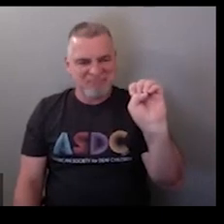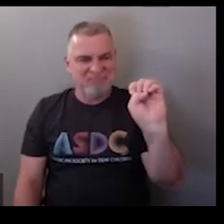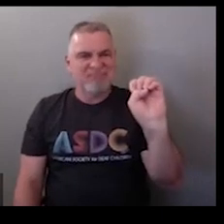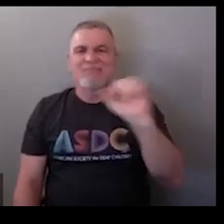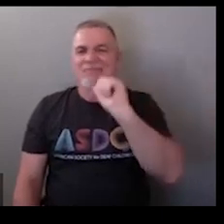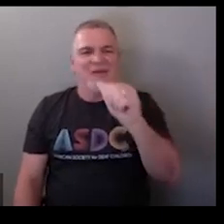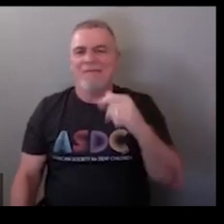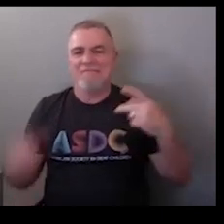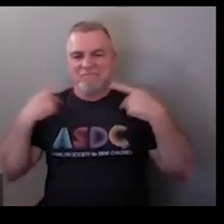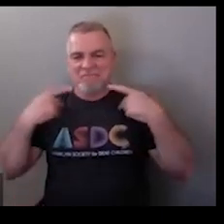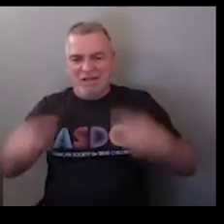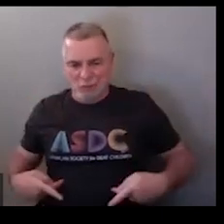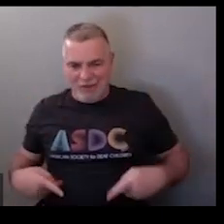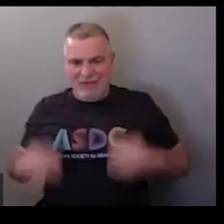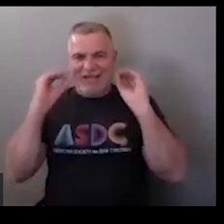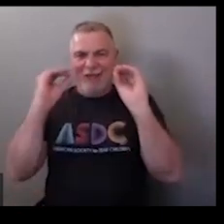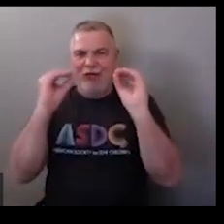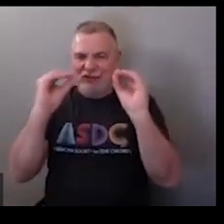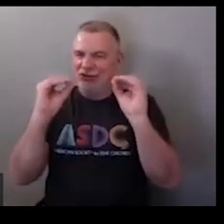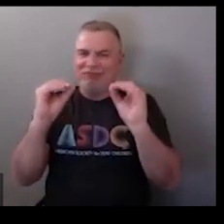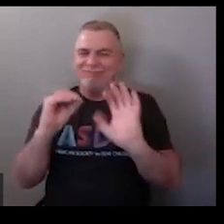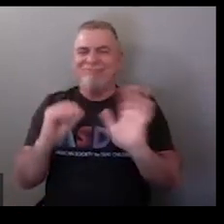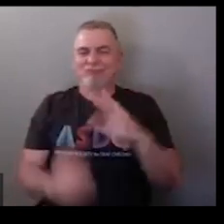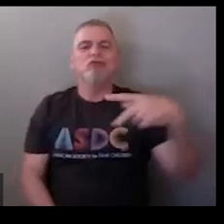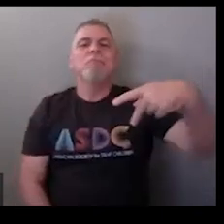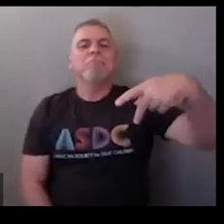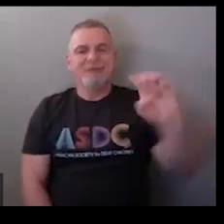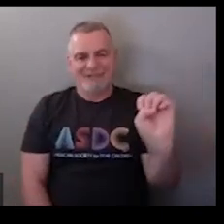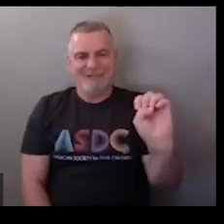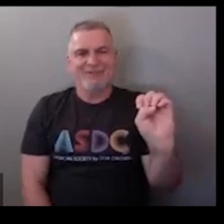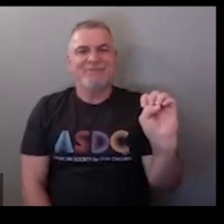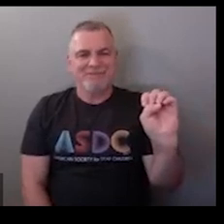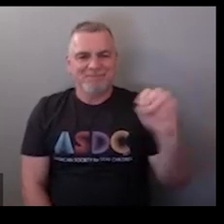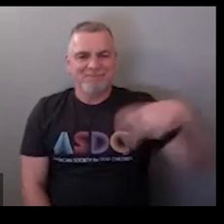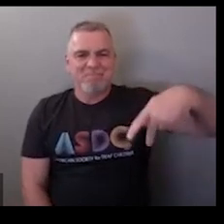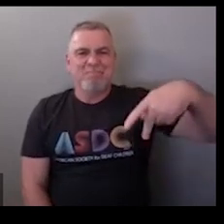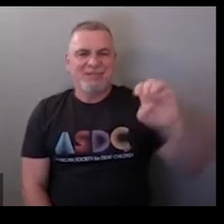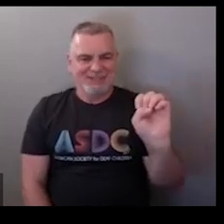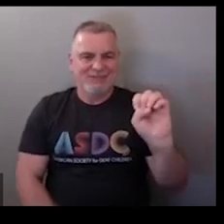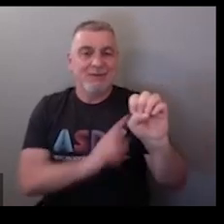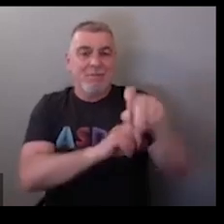physical education not physical like this just P E